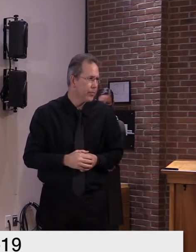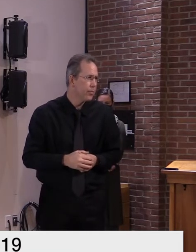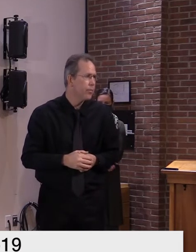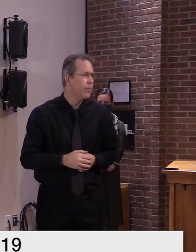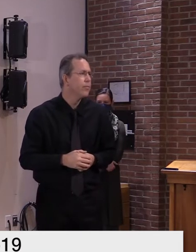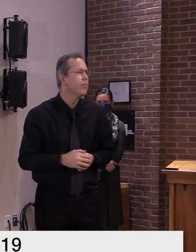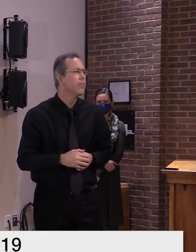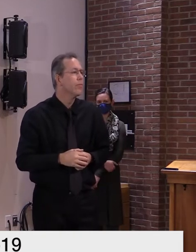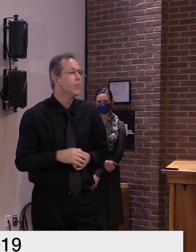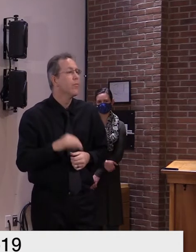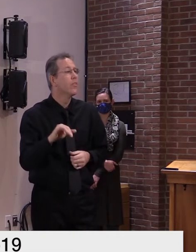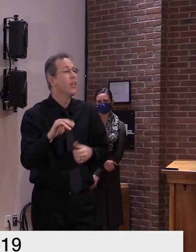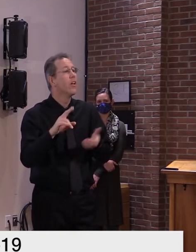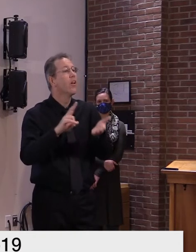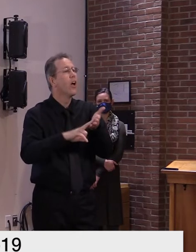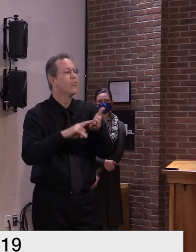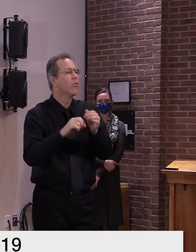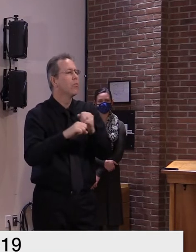maximus